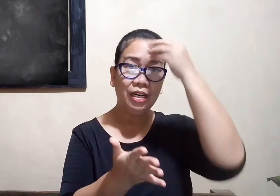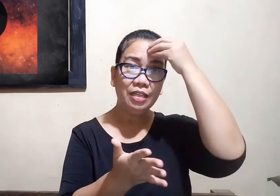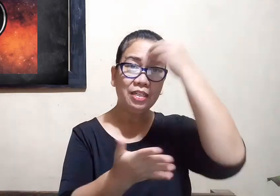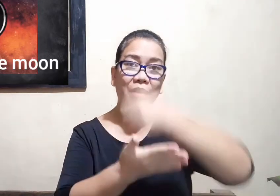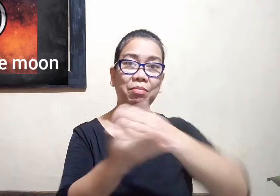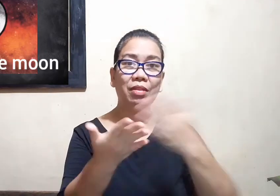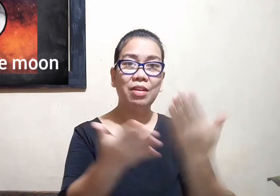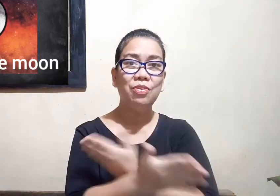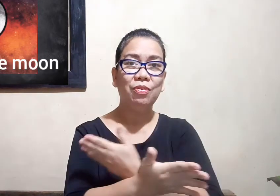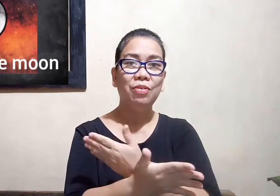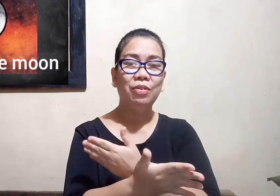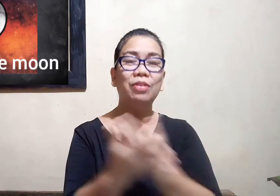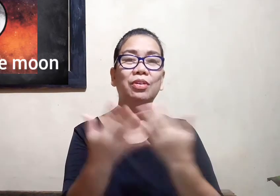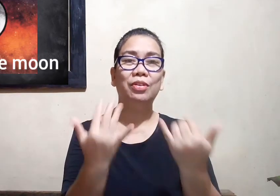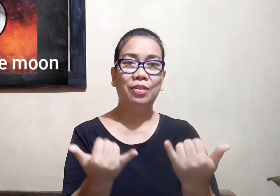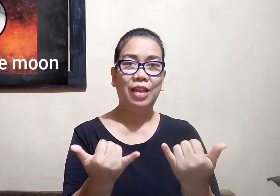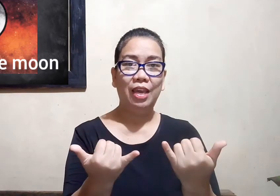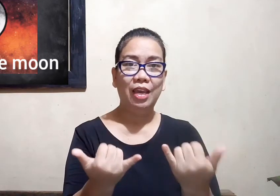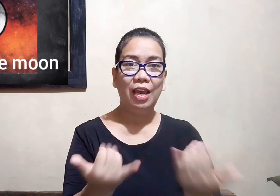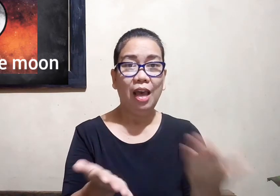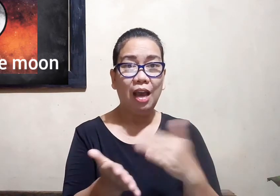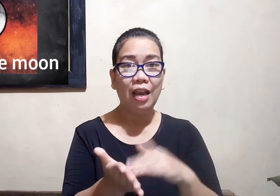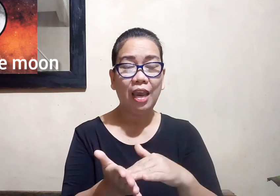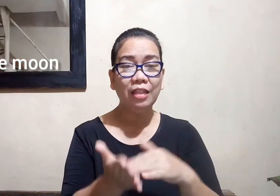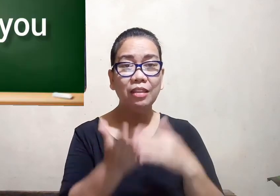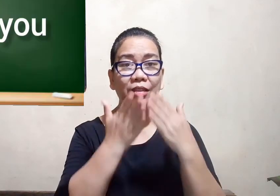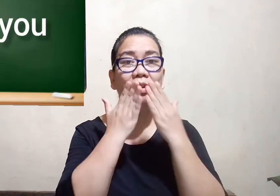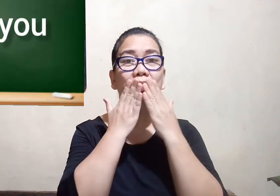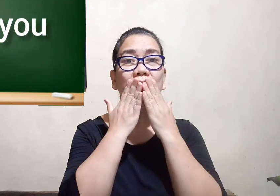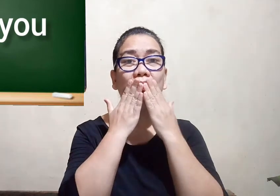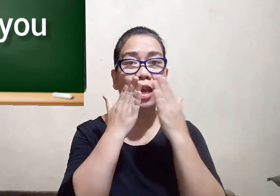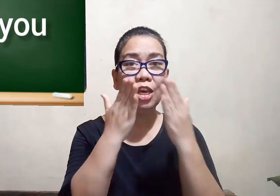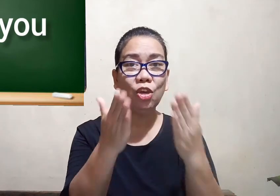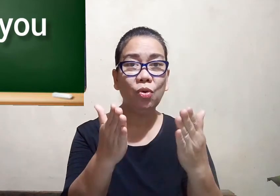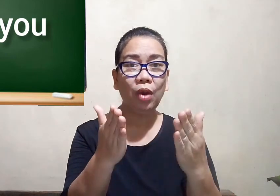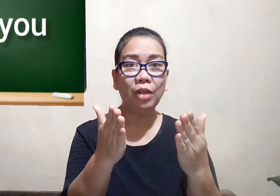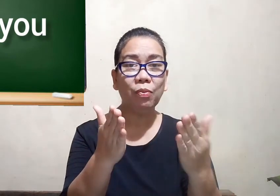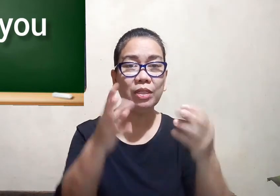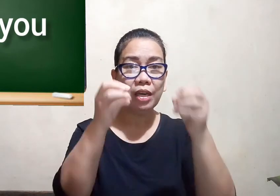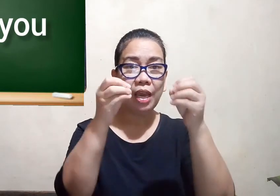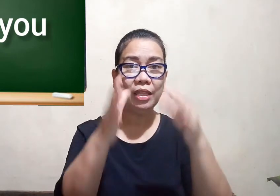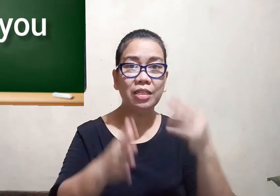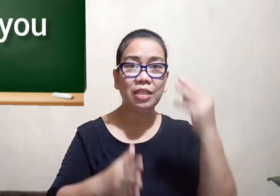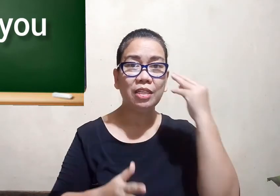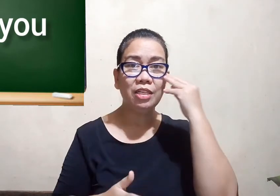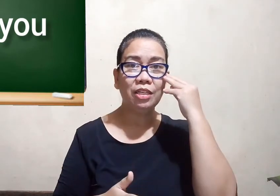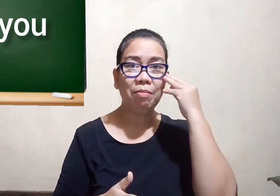something new today again thank you and once again this is teacher May